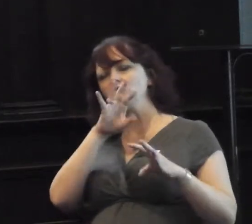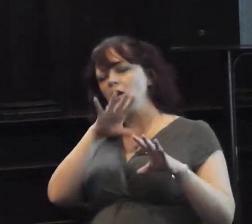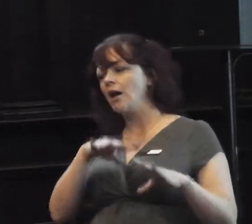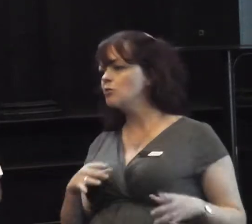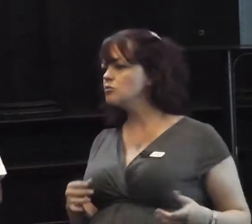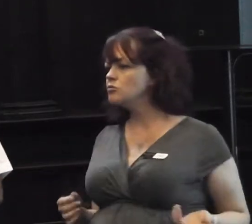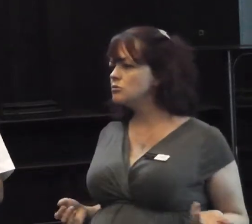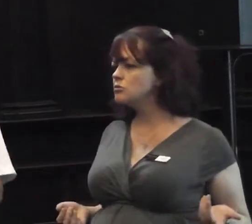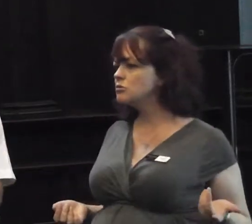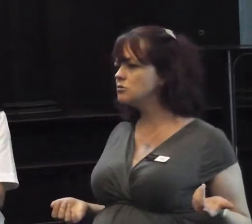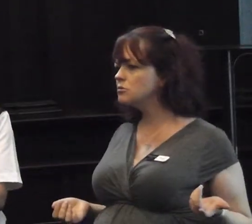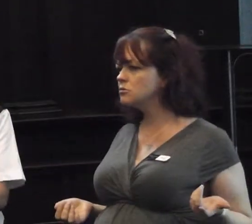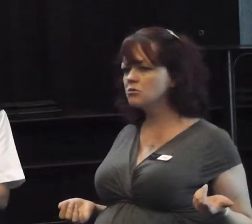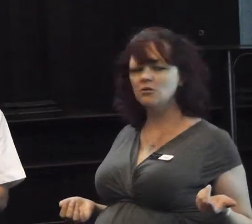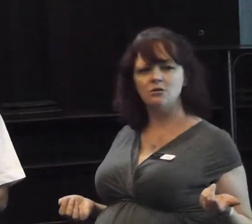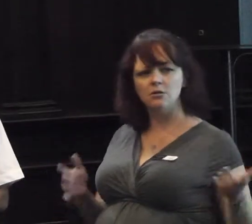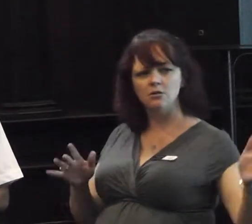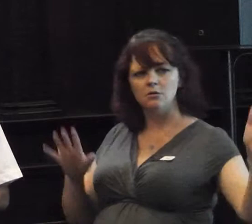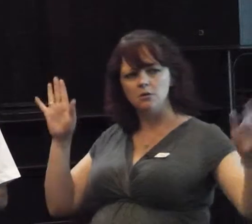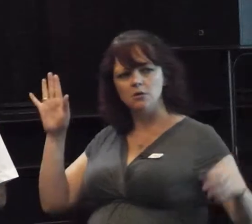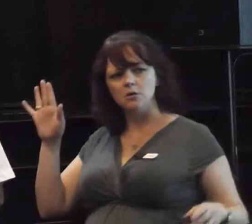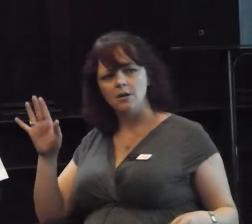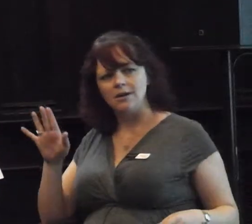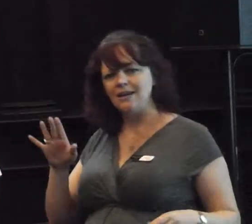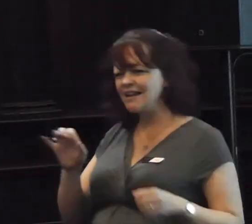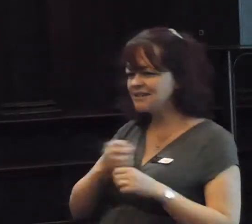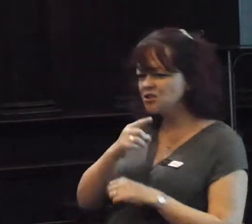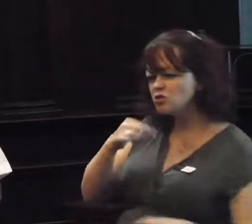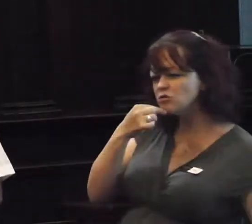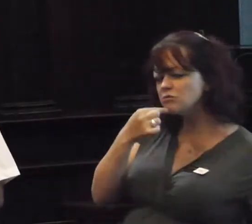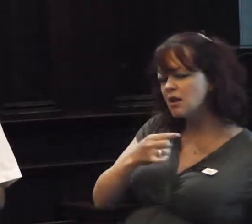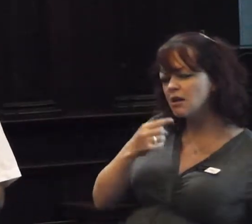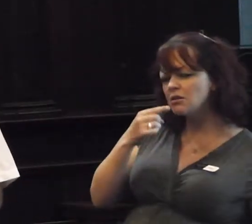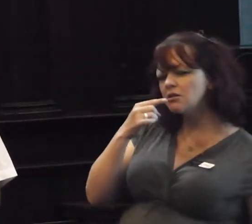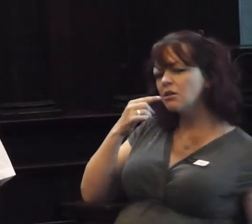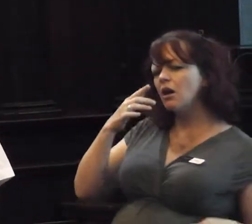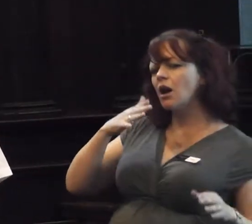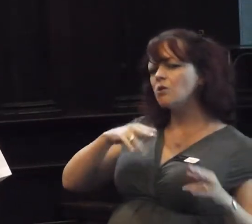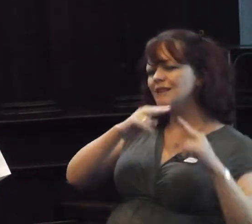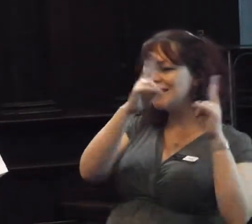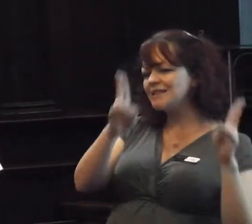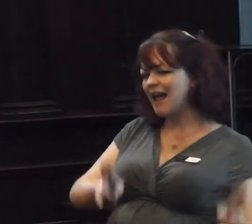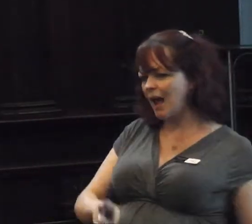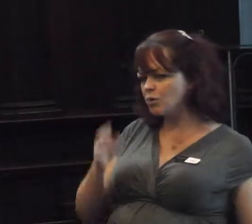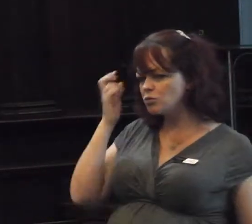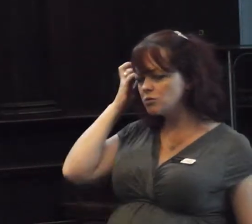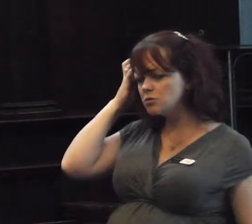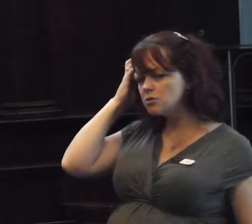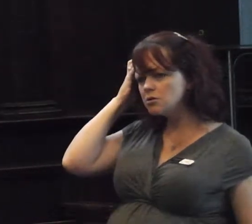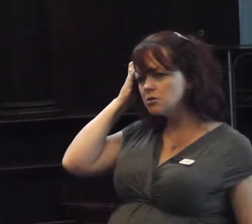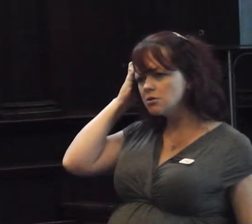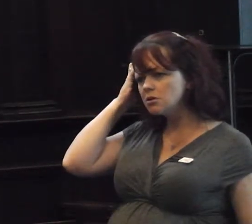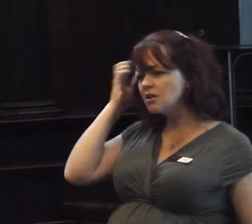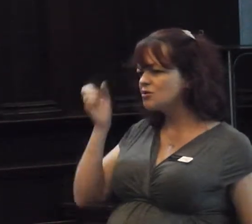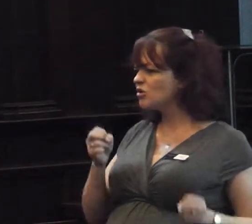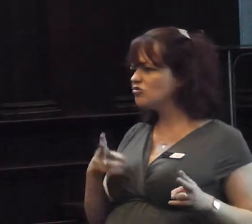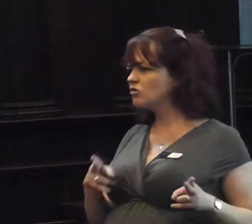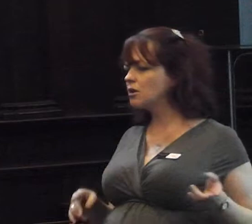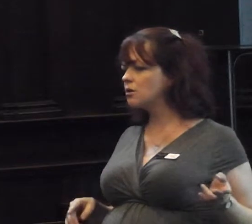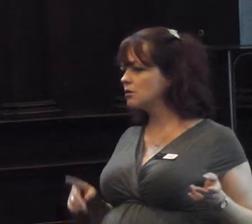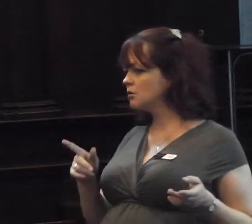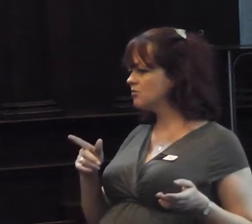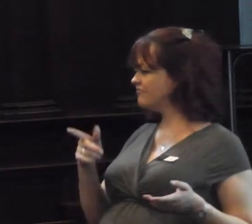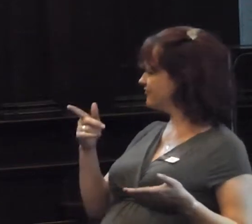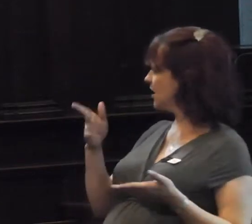Well, I'm charging. Did you say he's in? No, I'm just kidding. Well, I'm sure you do have the